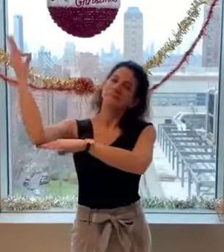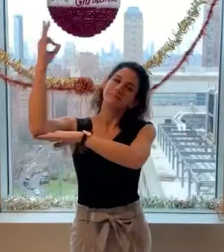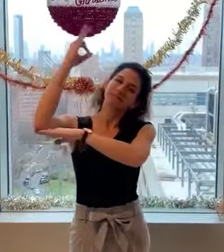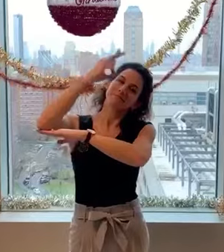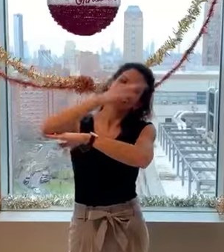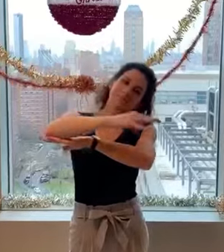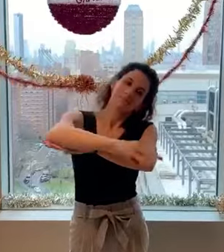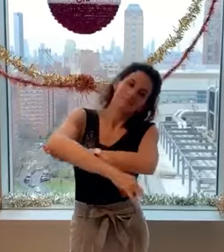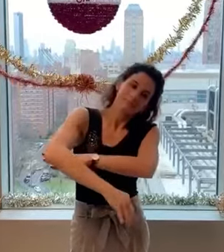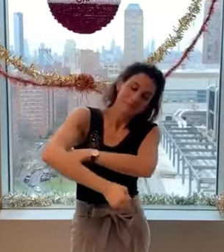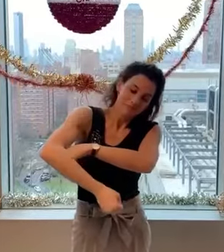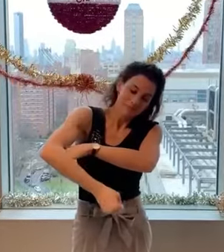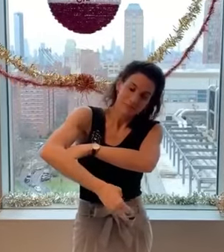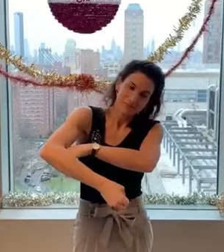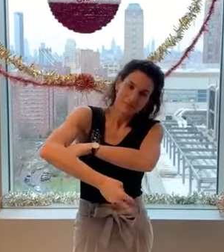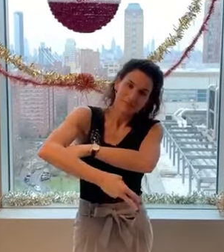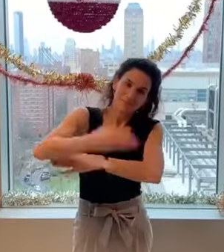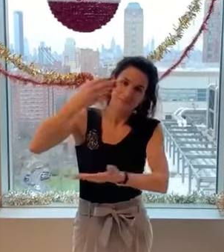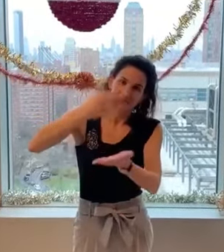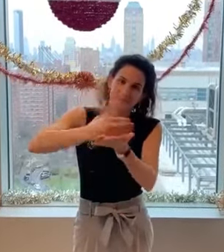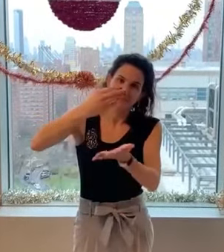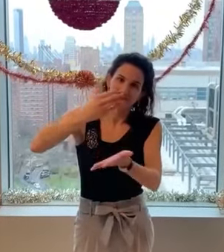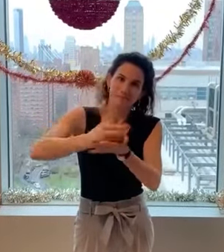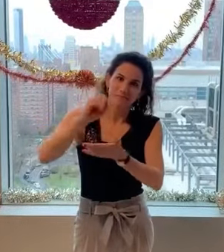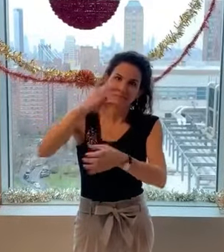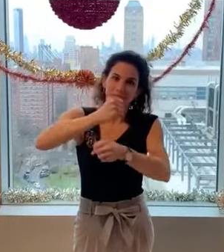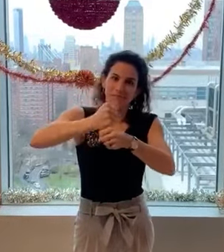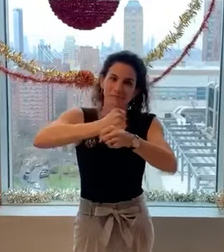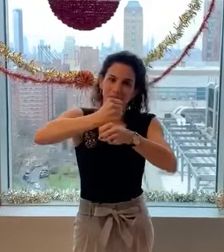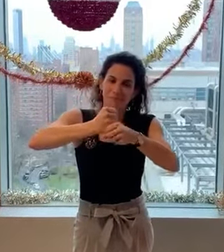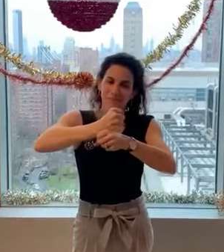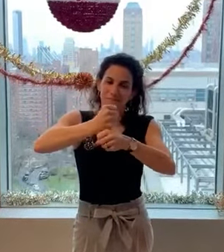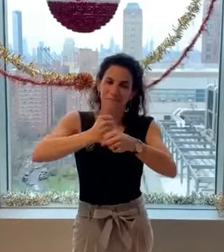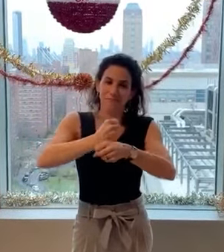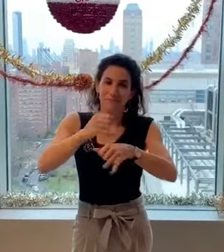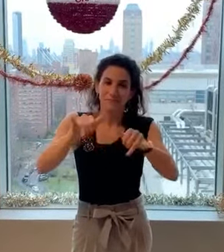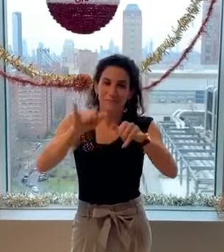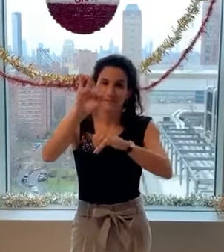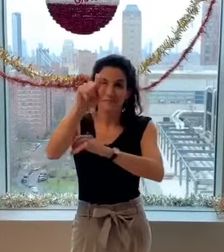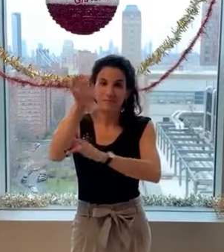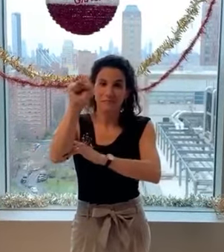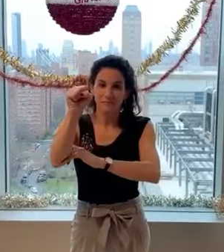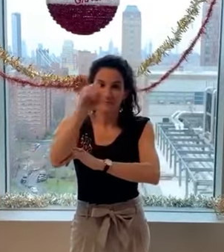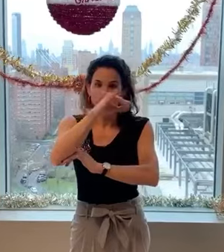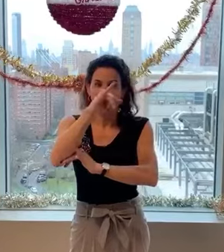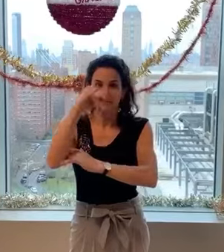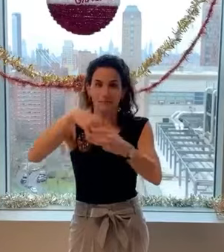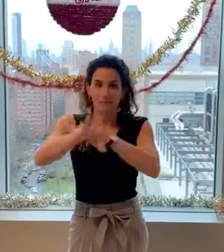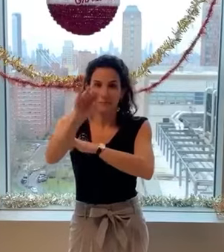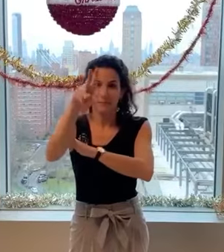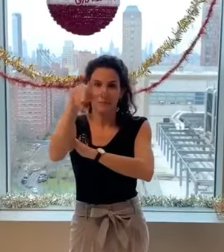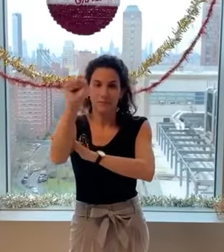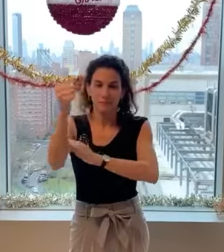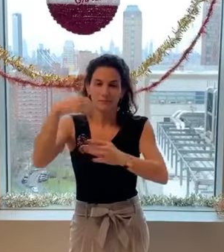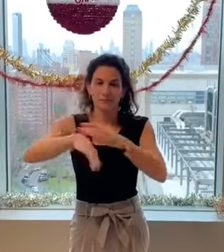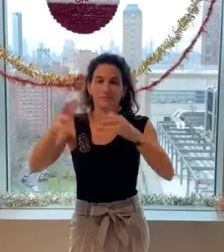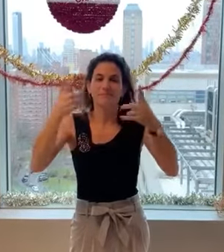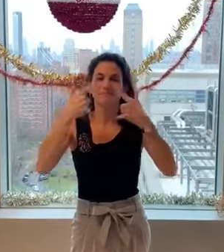sunsets, in midnights, in cups of coffee In inches, in miles, in laughter and